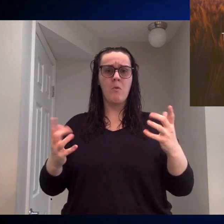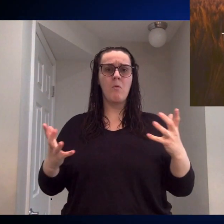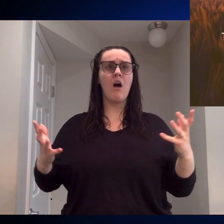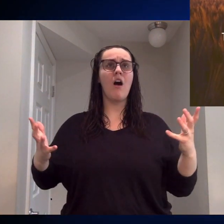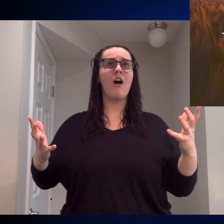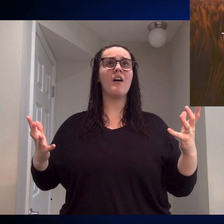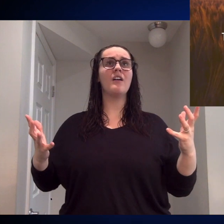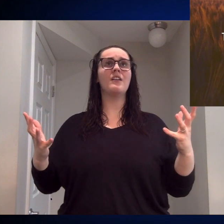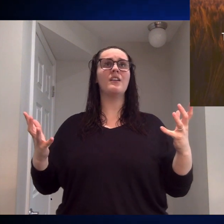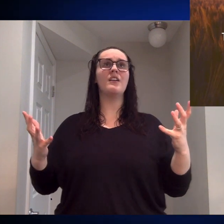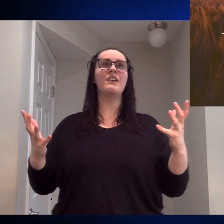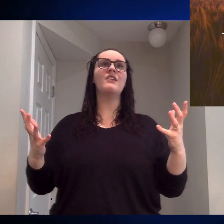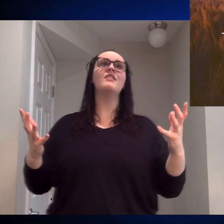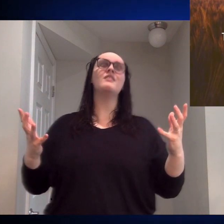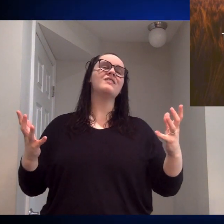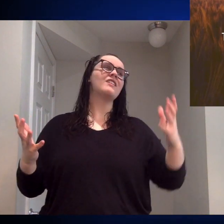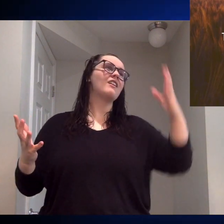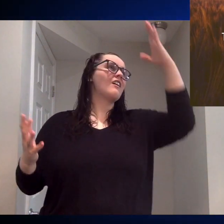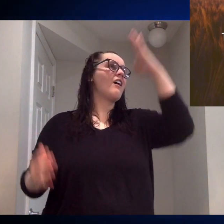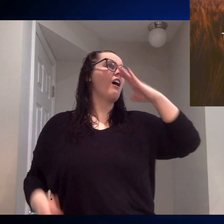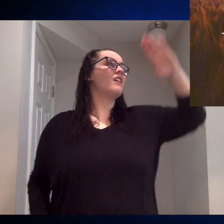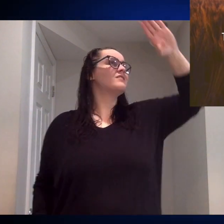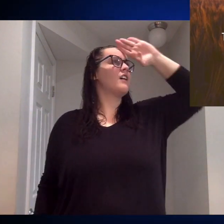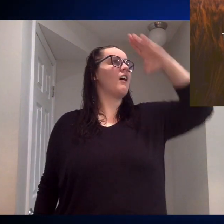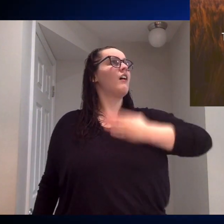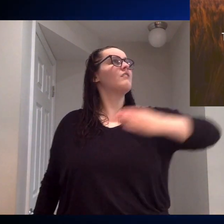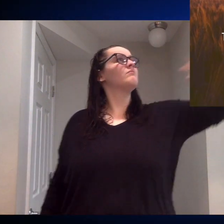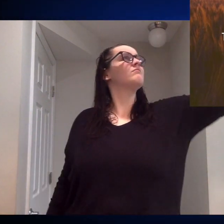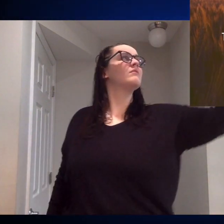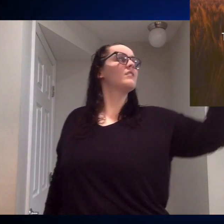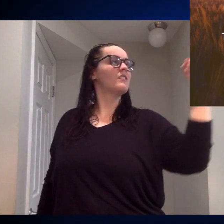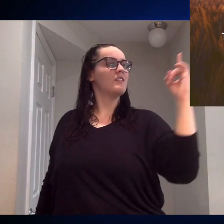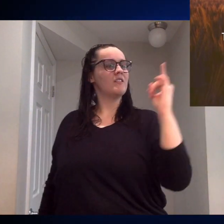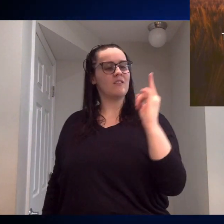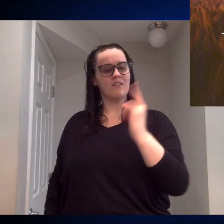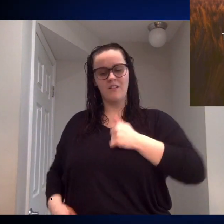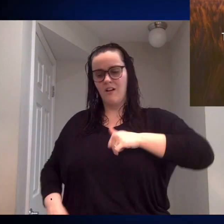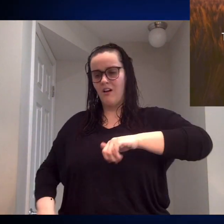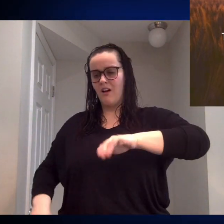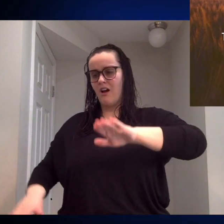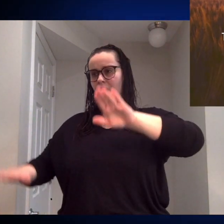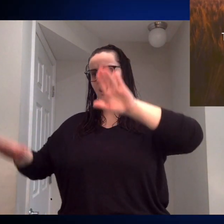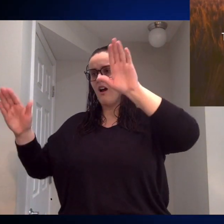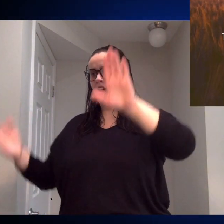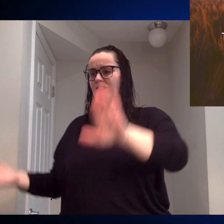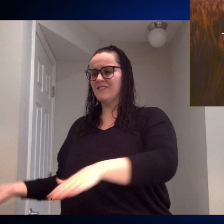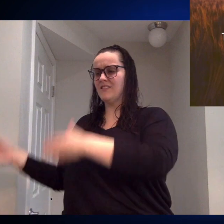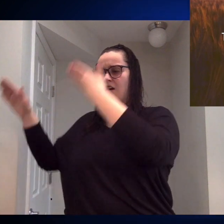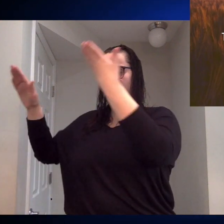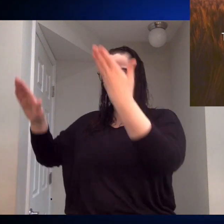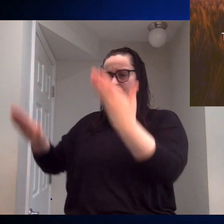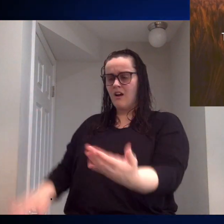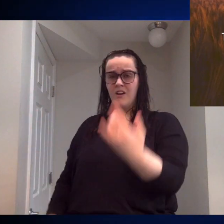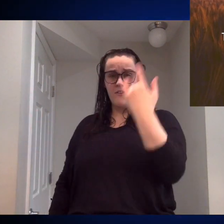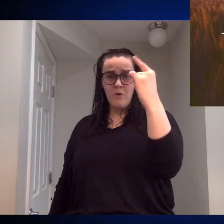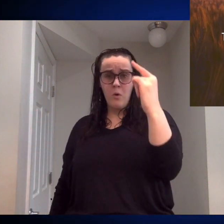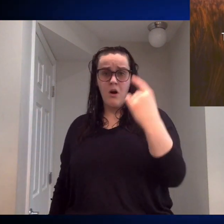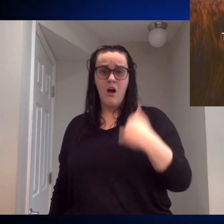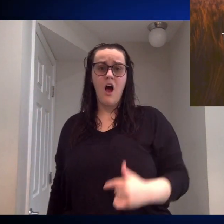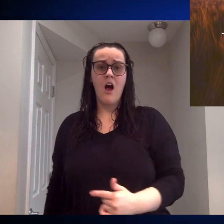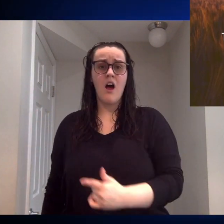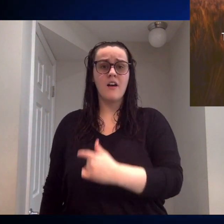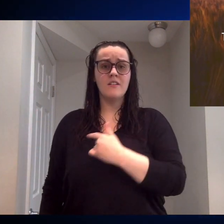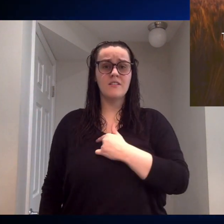There the Son of God gave His life for us